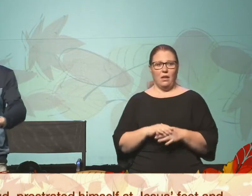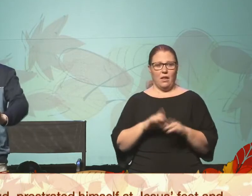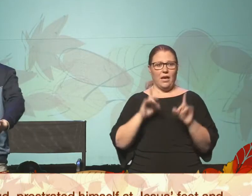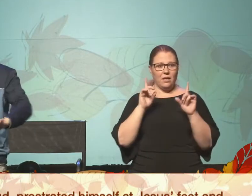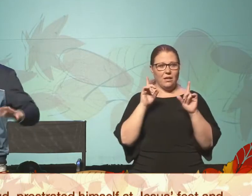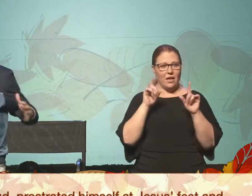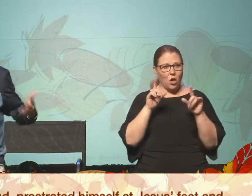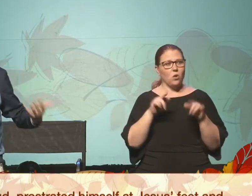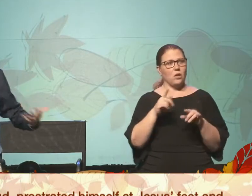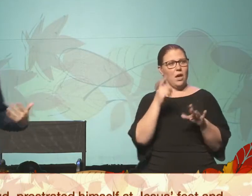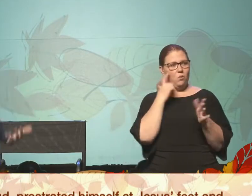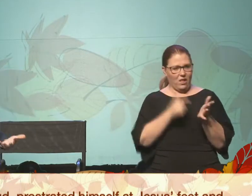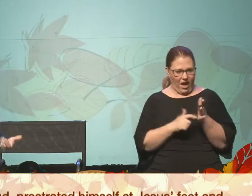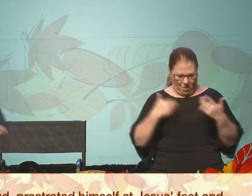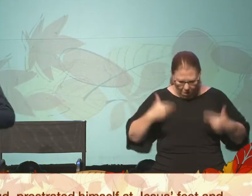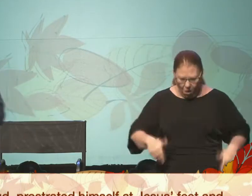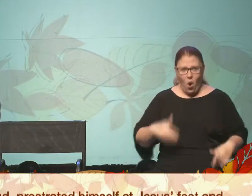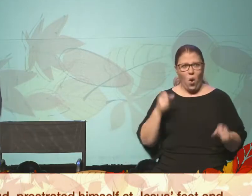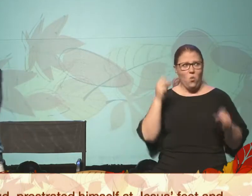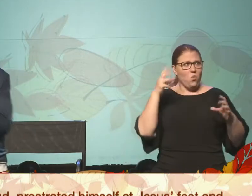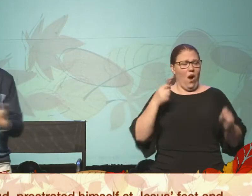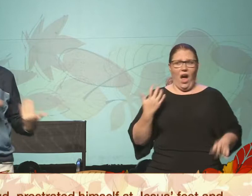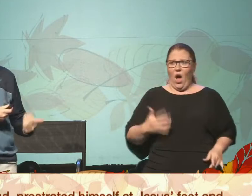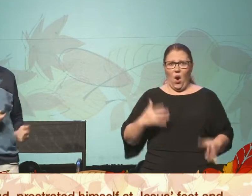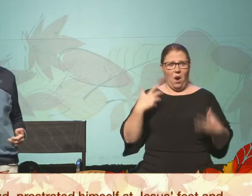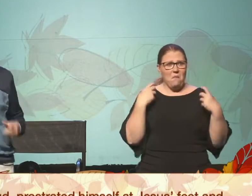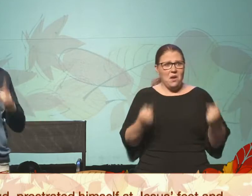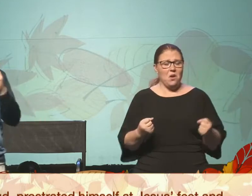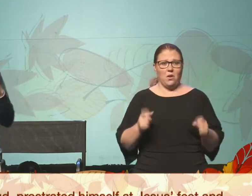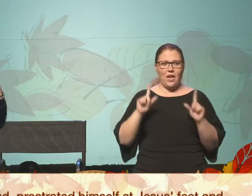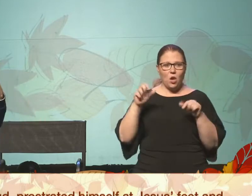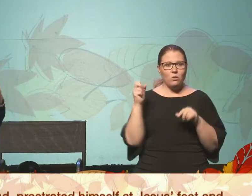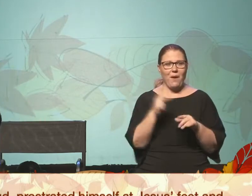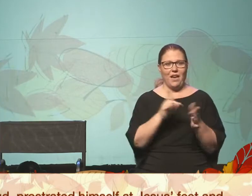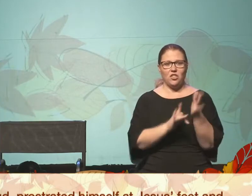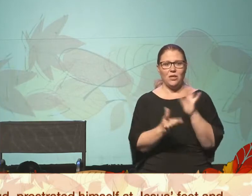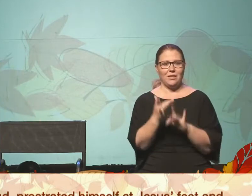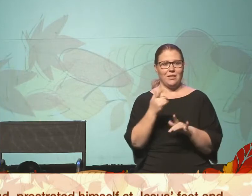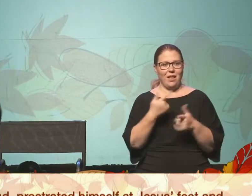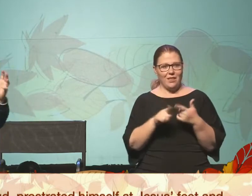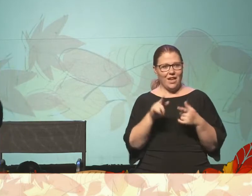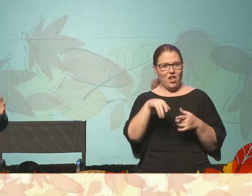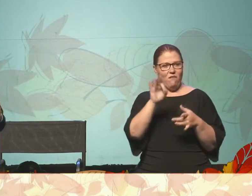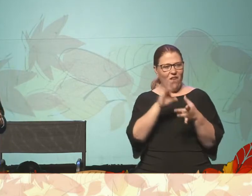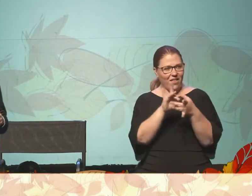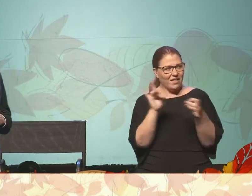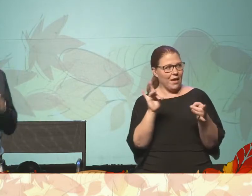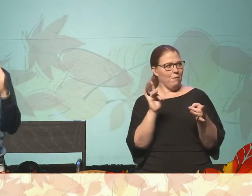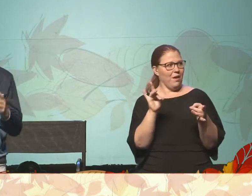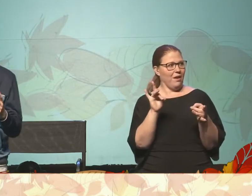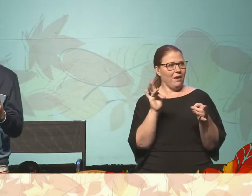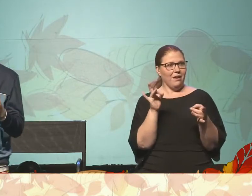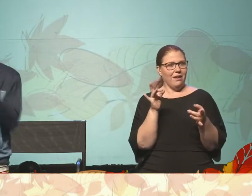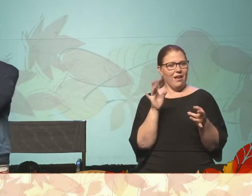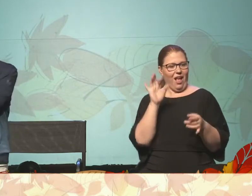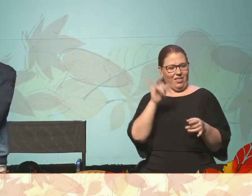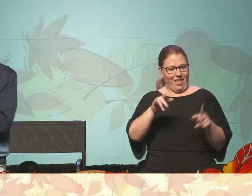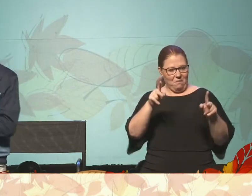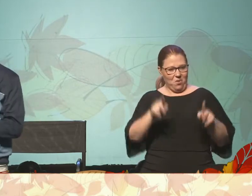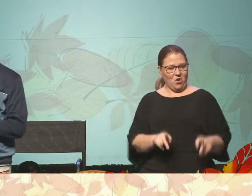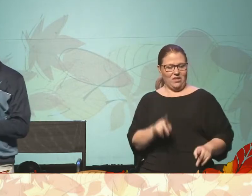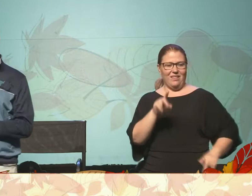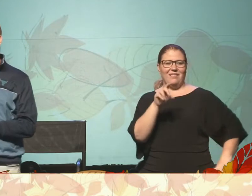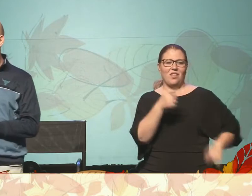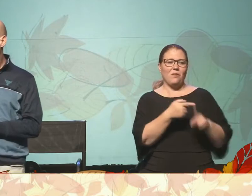realizes, look at us, look at what's going on. Turns around, goes back to Jesus. And then we get this little statement in Luke. Incidentally, he was a